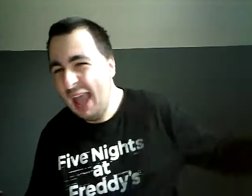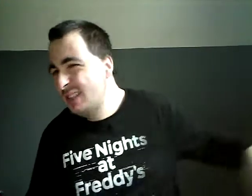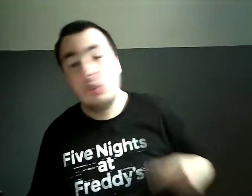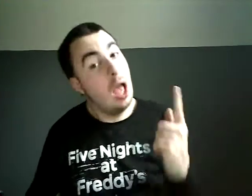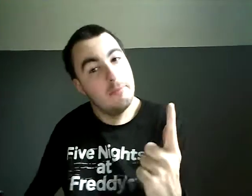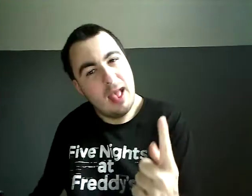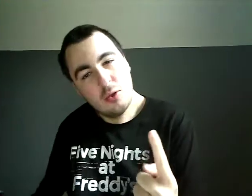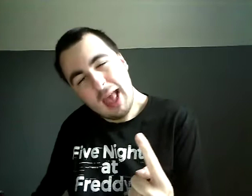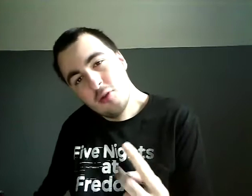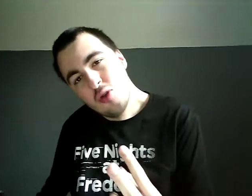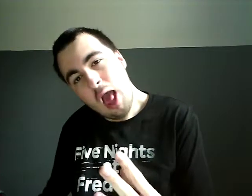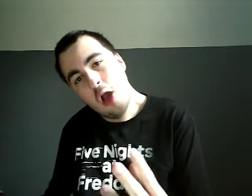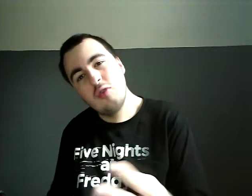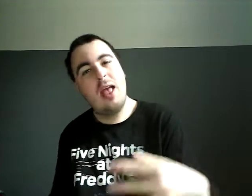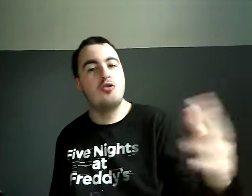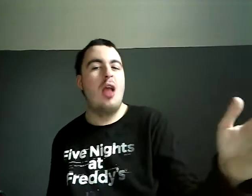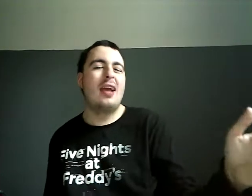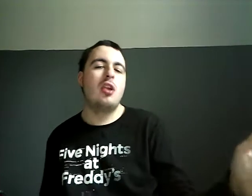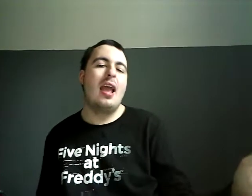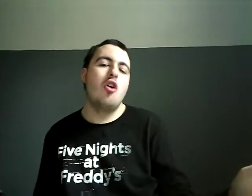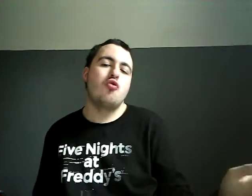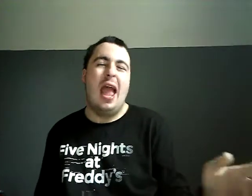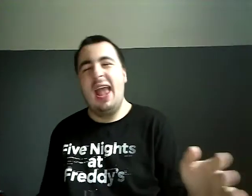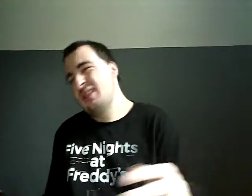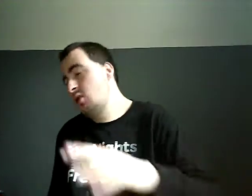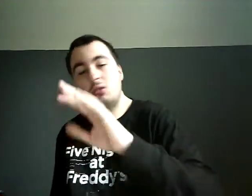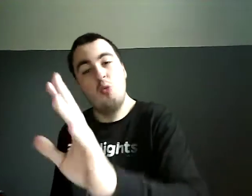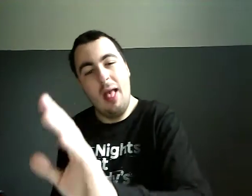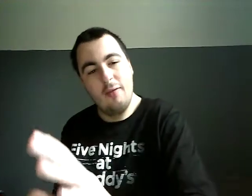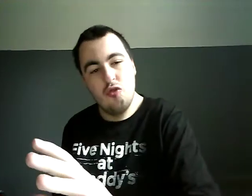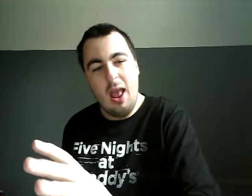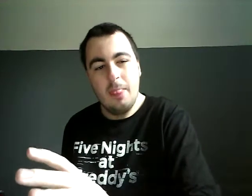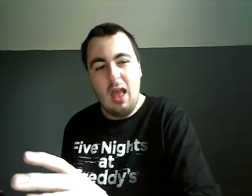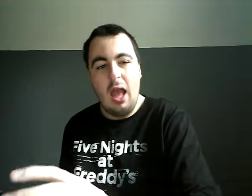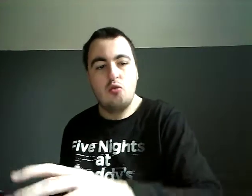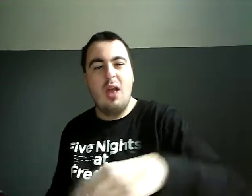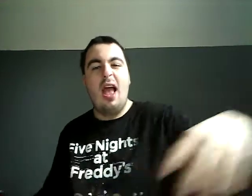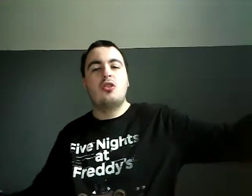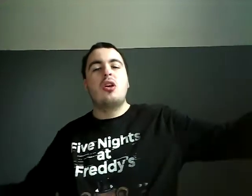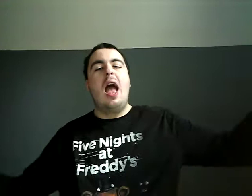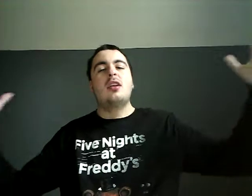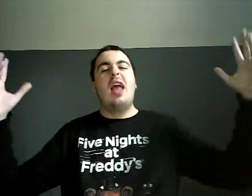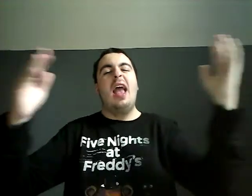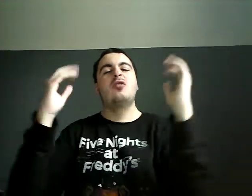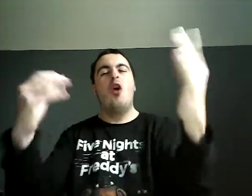When nothing's wrong, nothing's okay Everyone has been betrayed